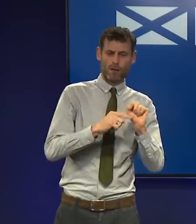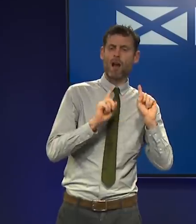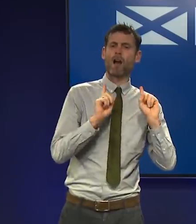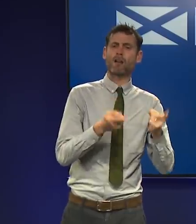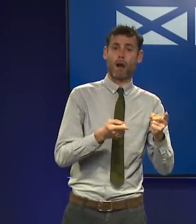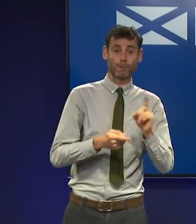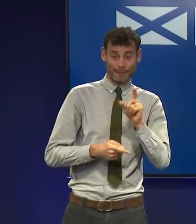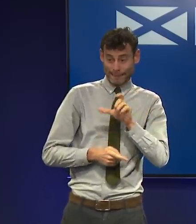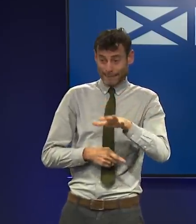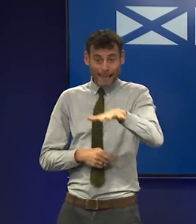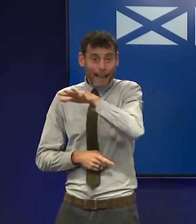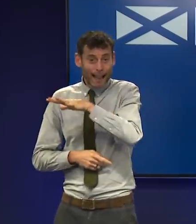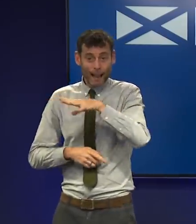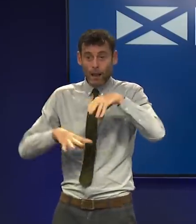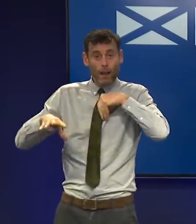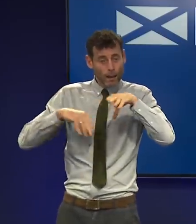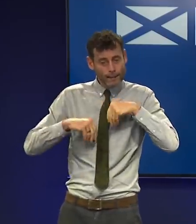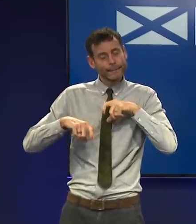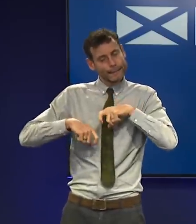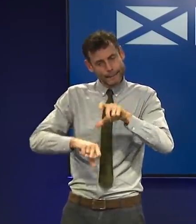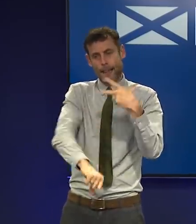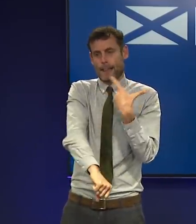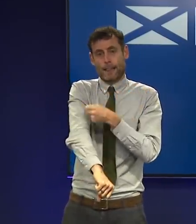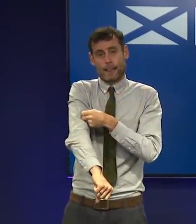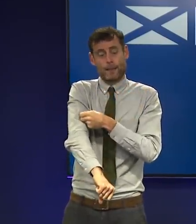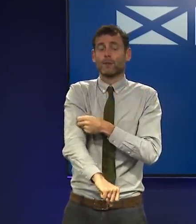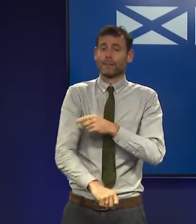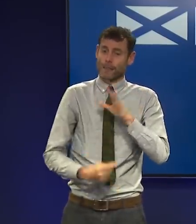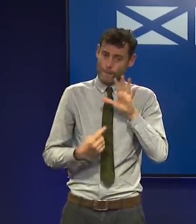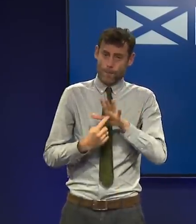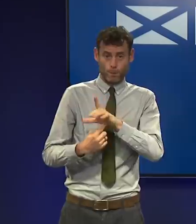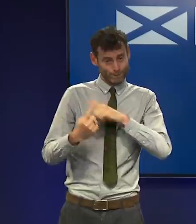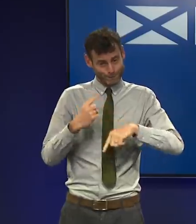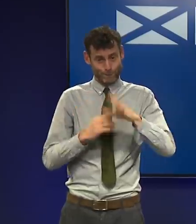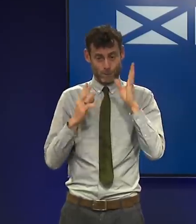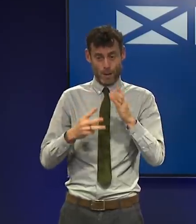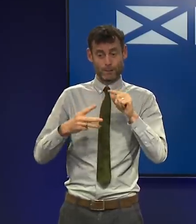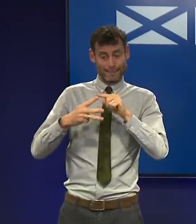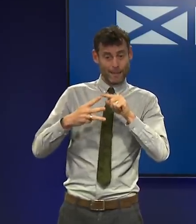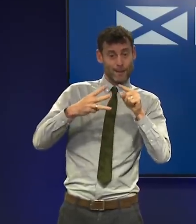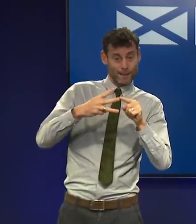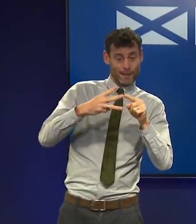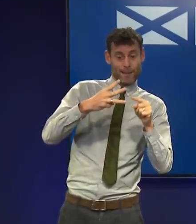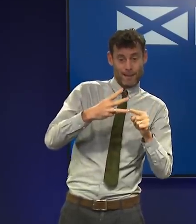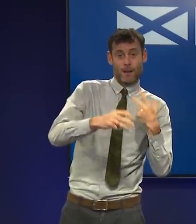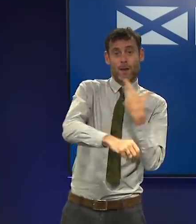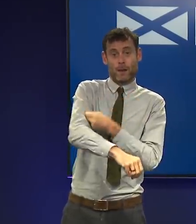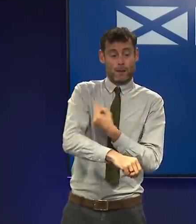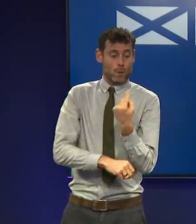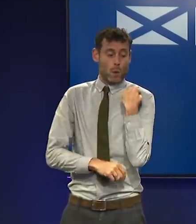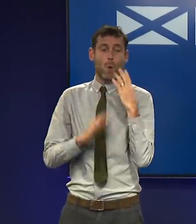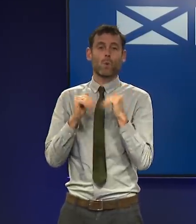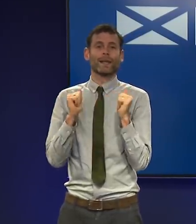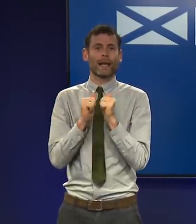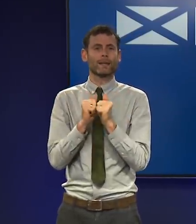important, not less important, to get all doses of the vaccine. Over the weekend, 40 to 49-year-olds became able to book